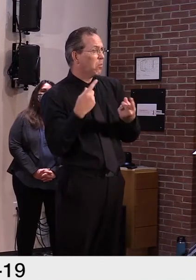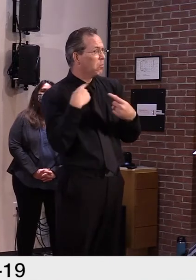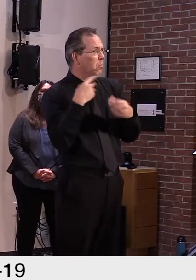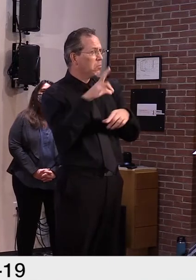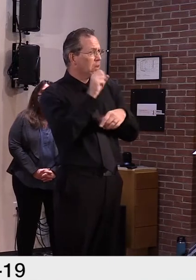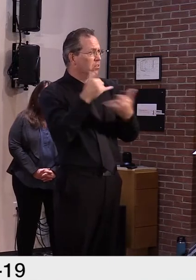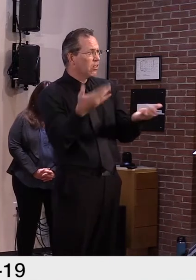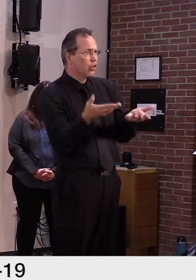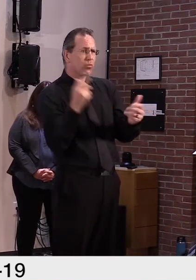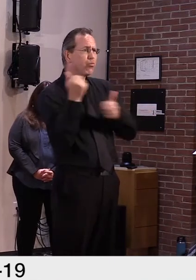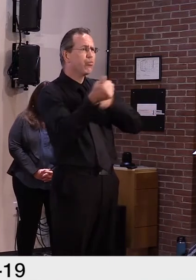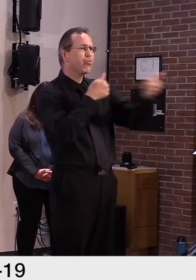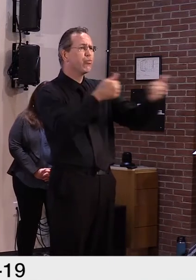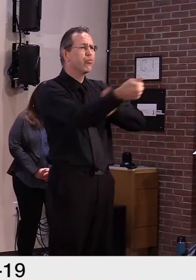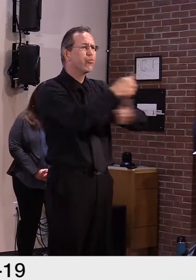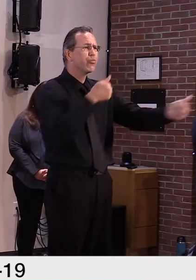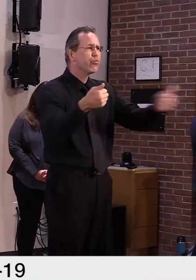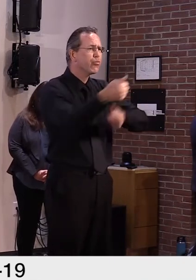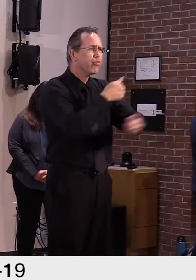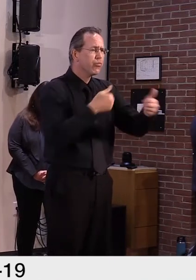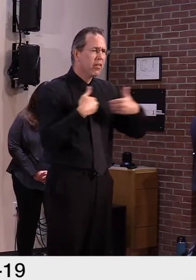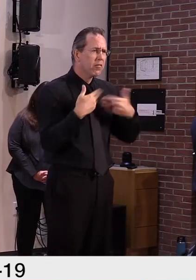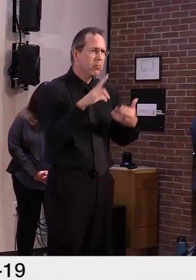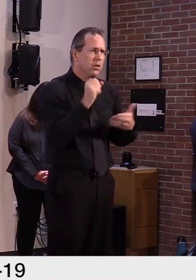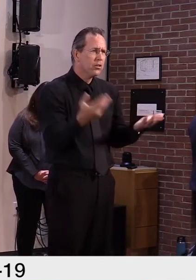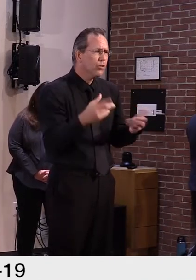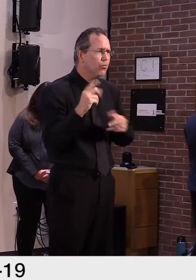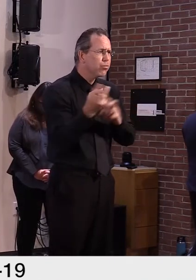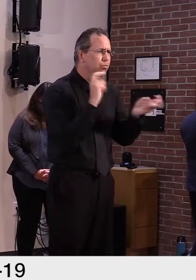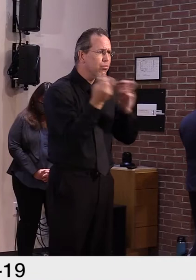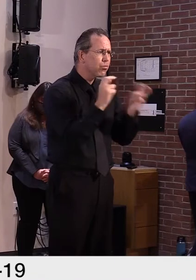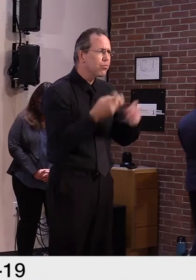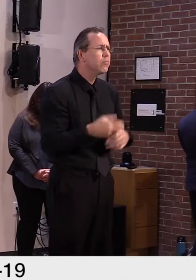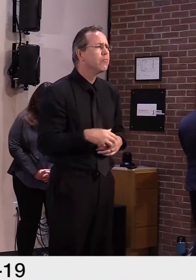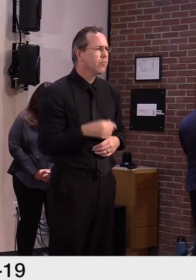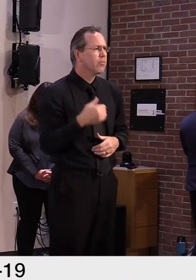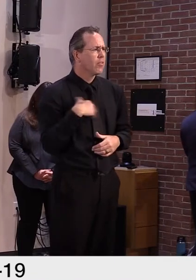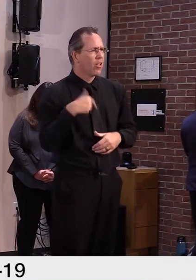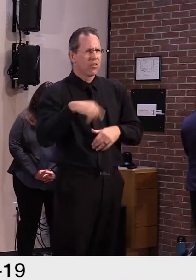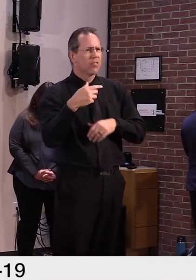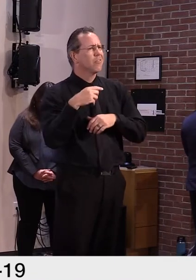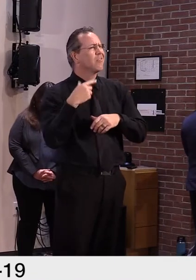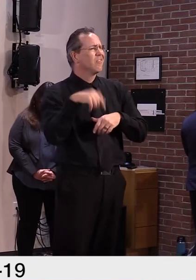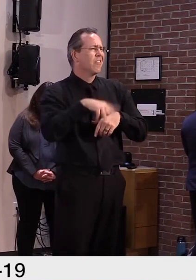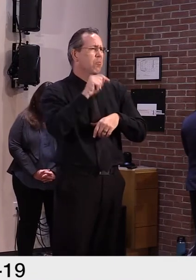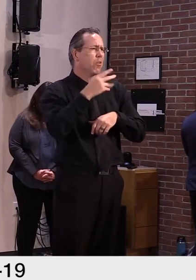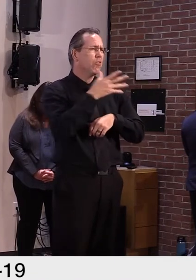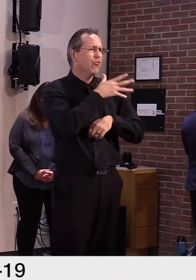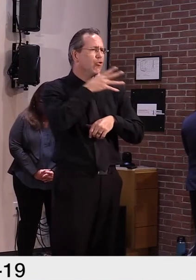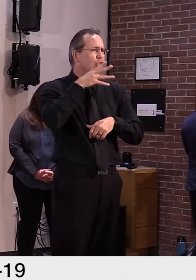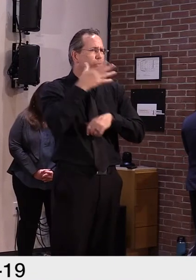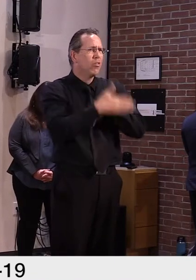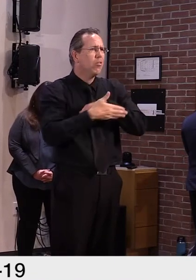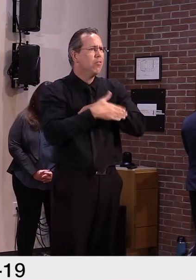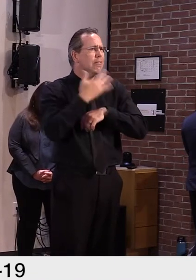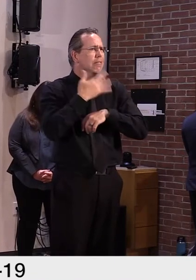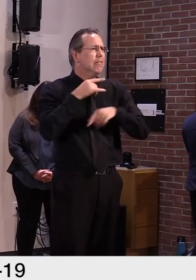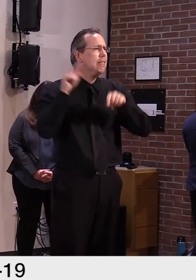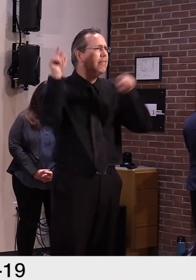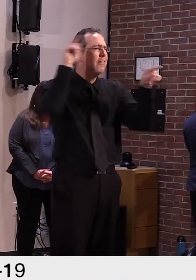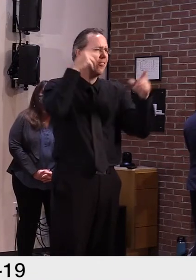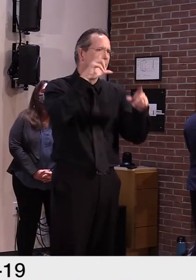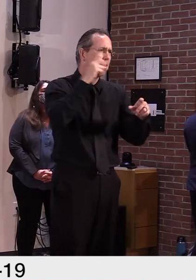challenges of delivering school transportation, particularly in our more rural areas of the state. So we've been at Step 3 for transportation from the very beginning.